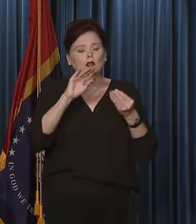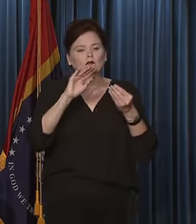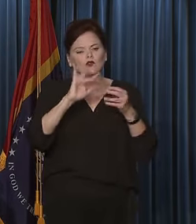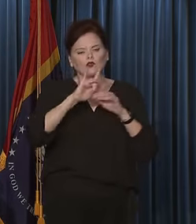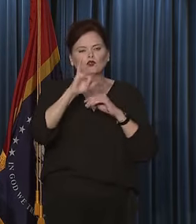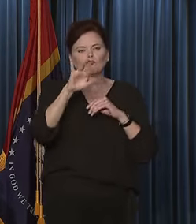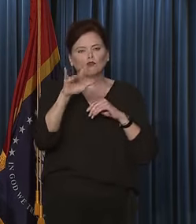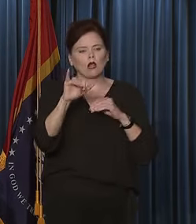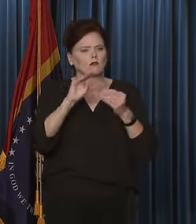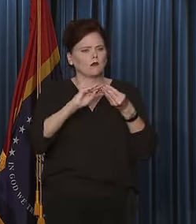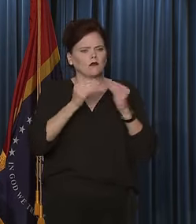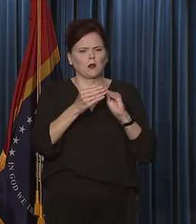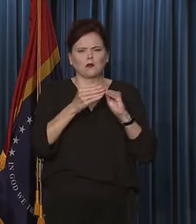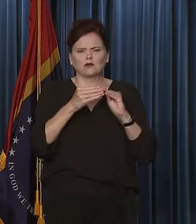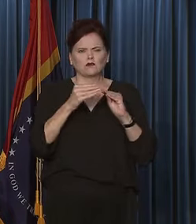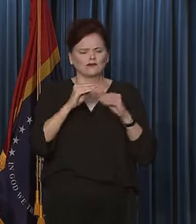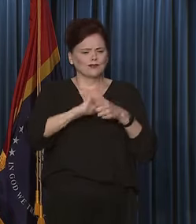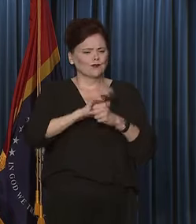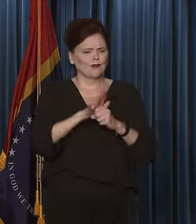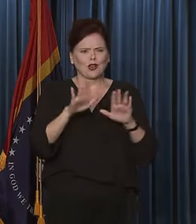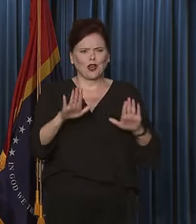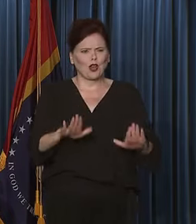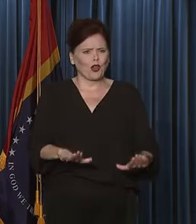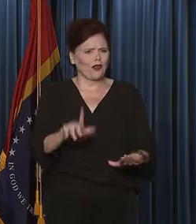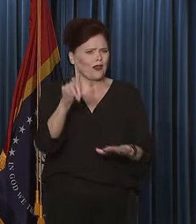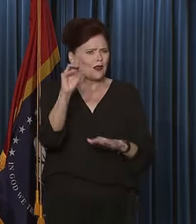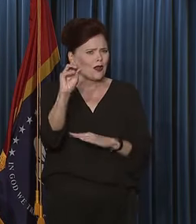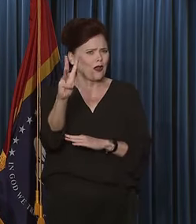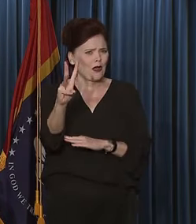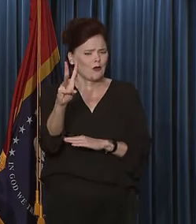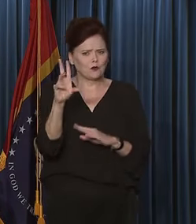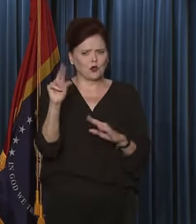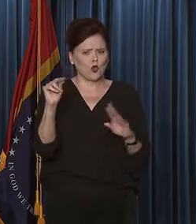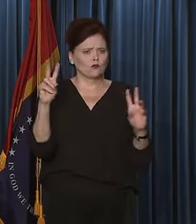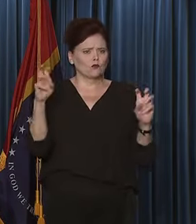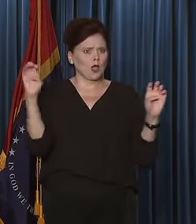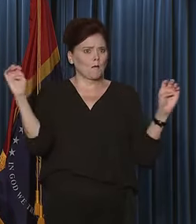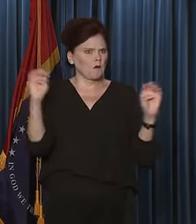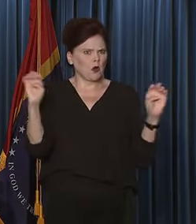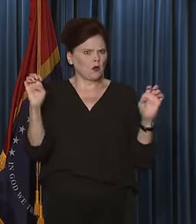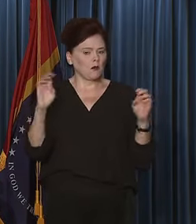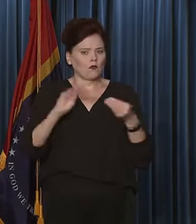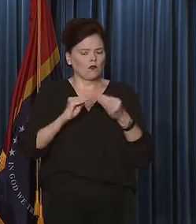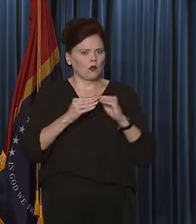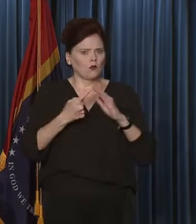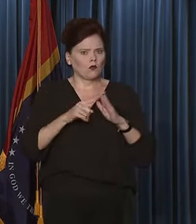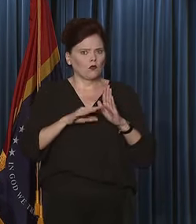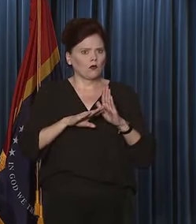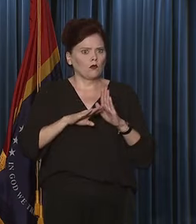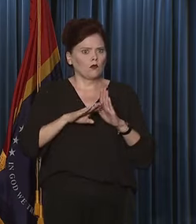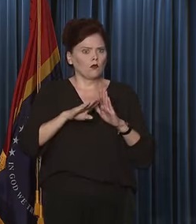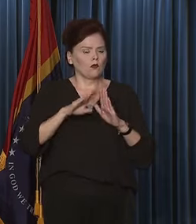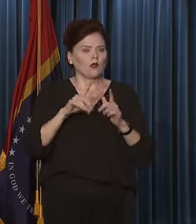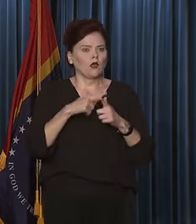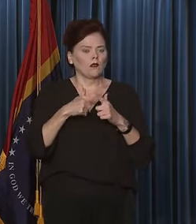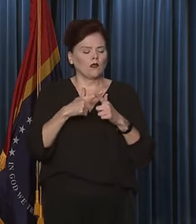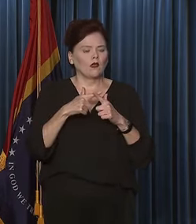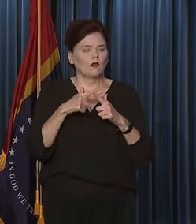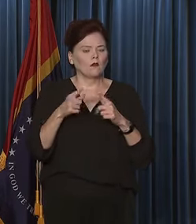early July, the numbers were so very low that there wasn't a sense of urgency. And as the numbers started to rise, that sense of urgency became